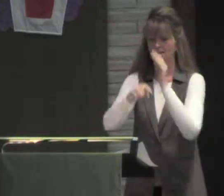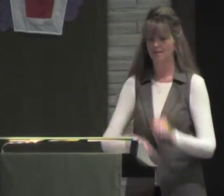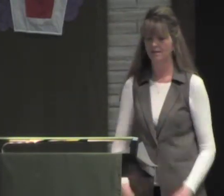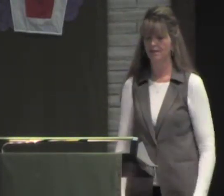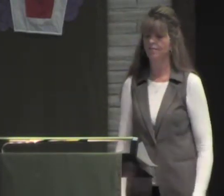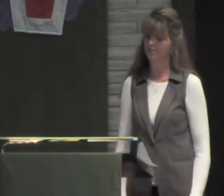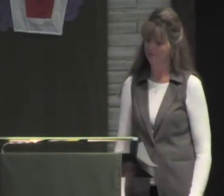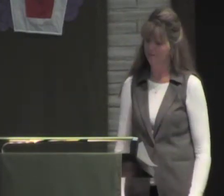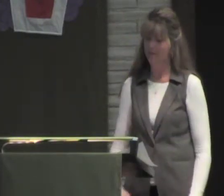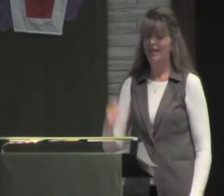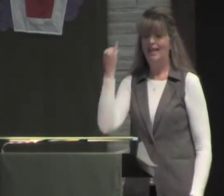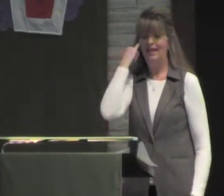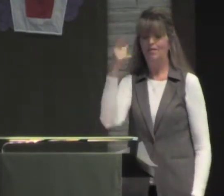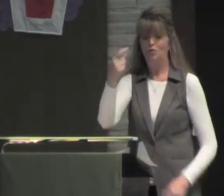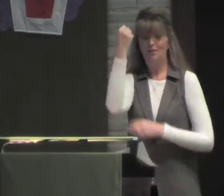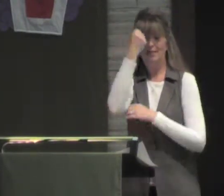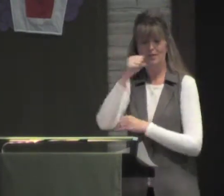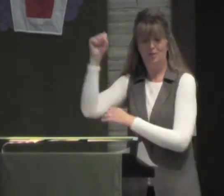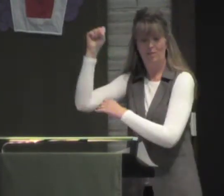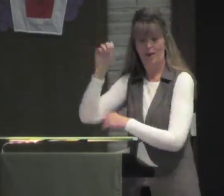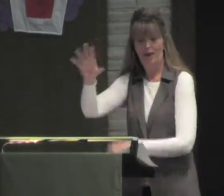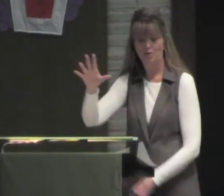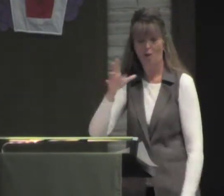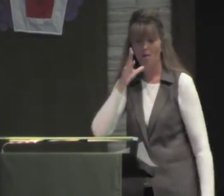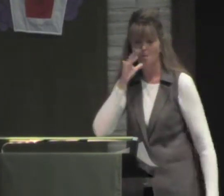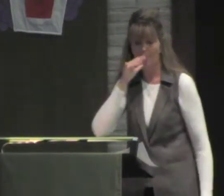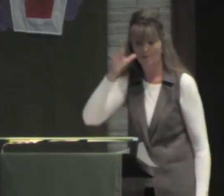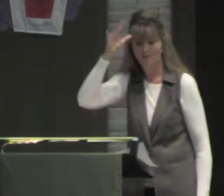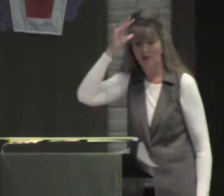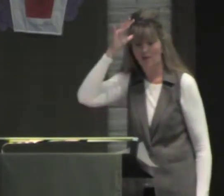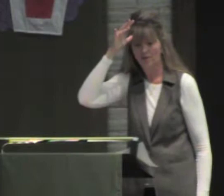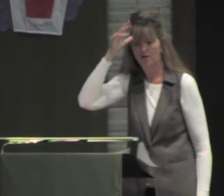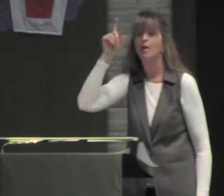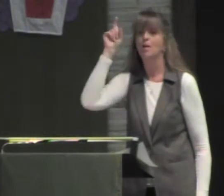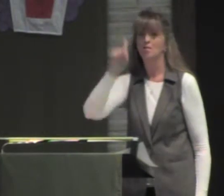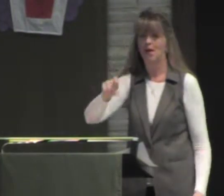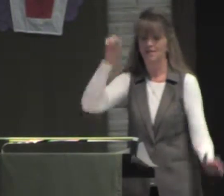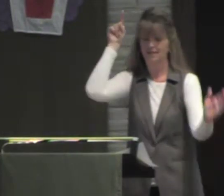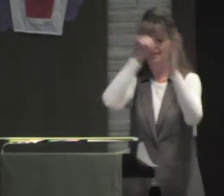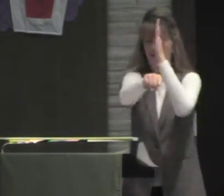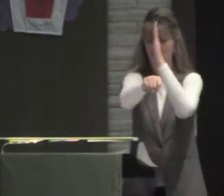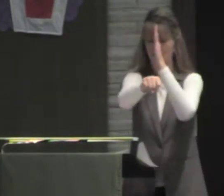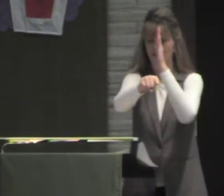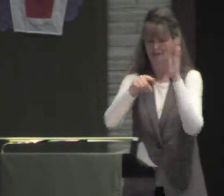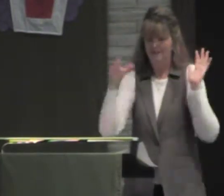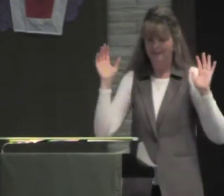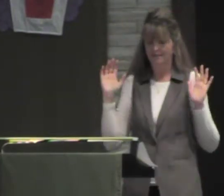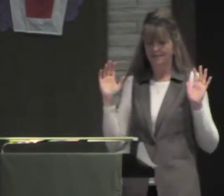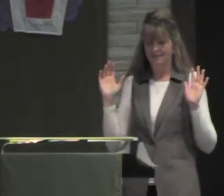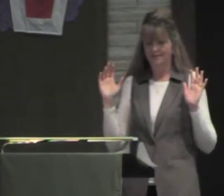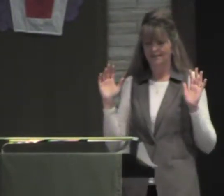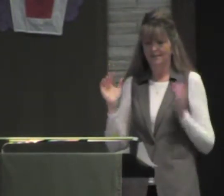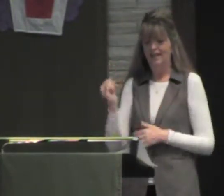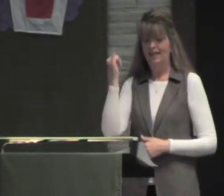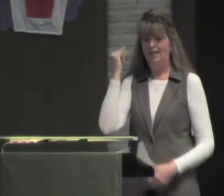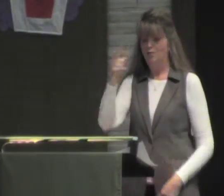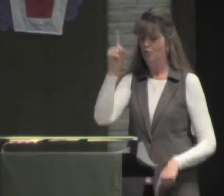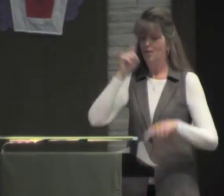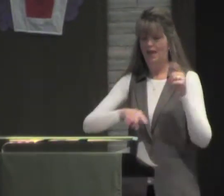work on the Sabbath, you must be put to death. If you disobey your parents, you also